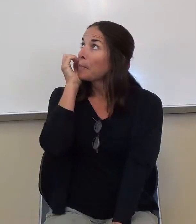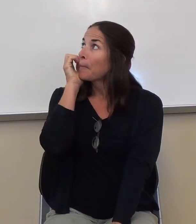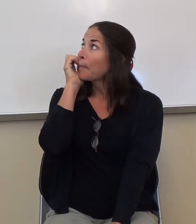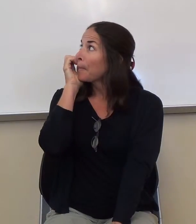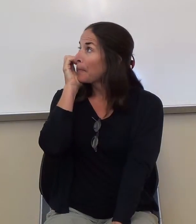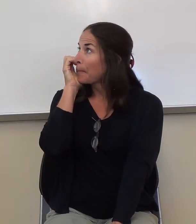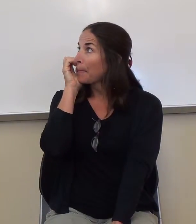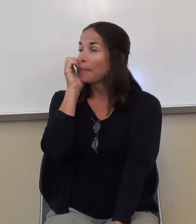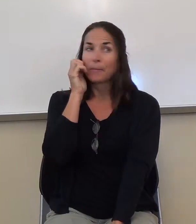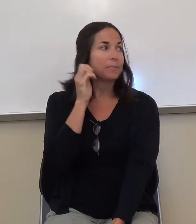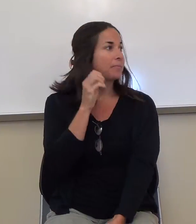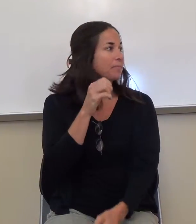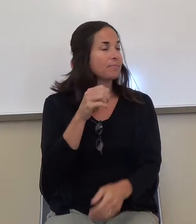Everything goes in the same staff.